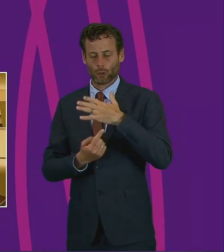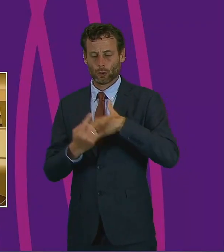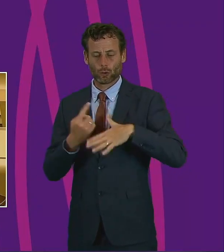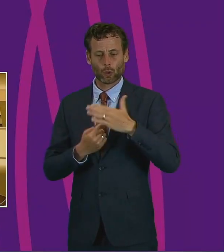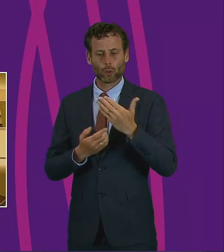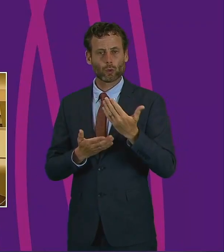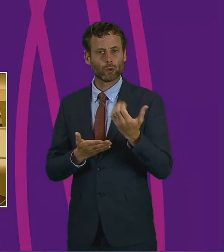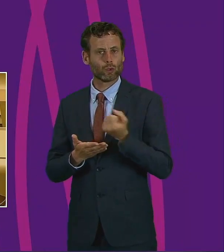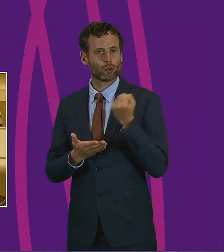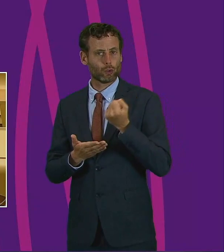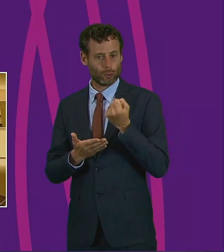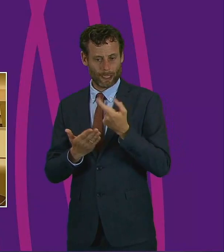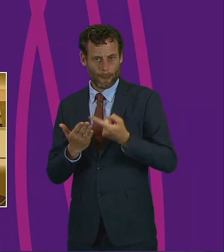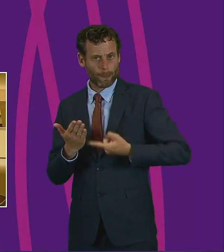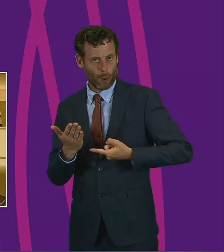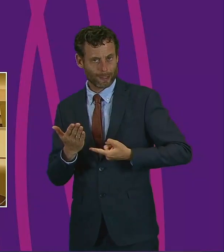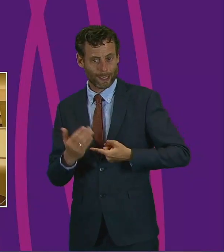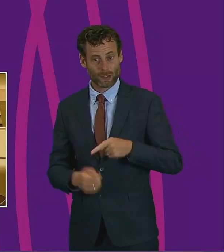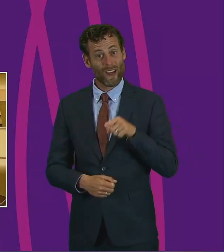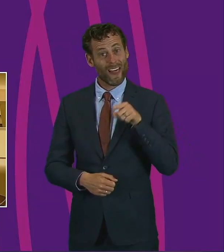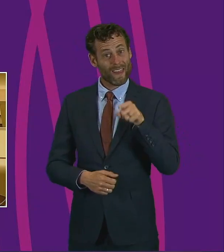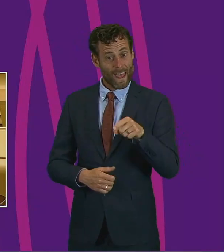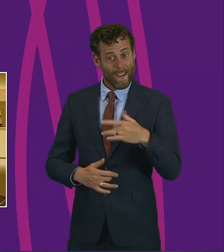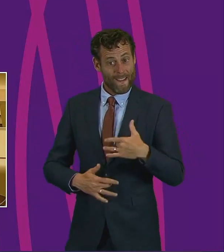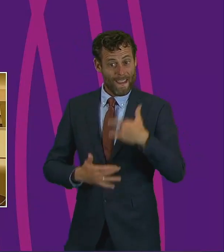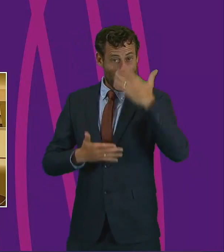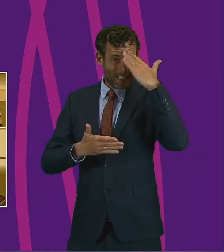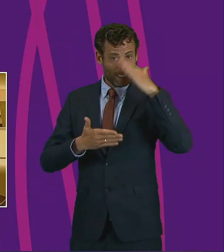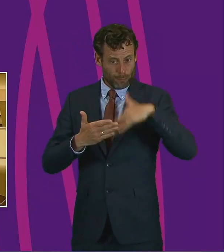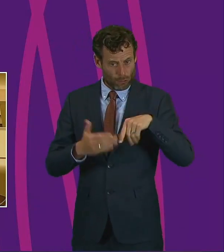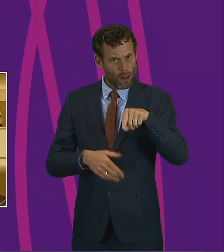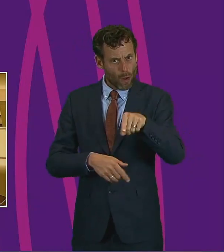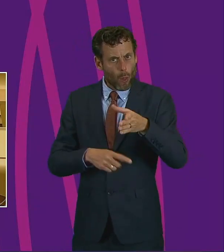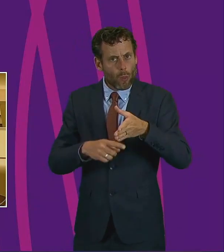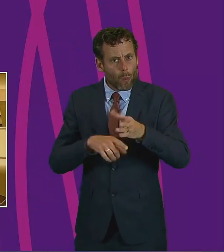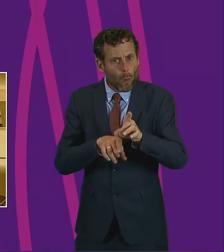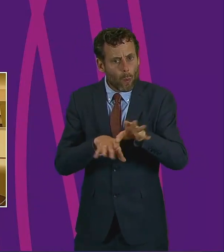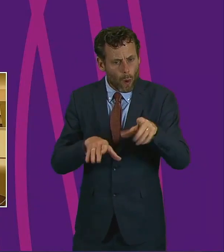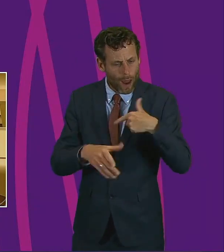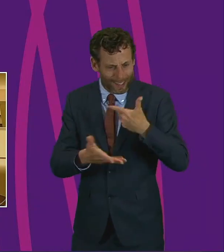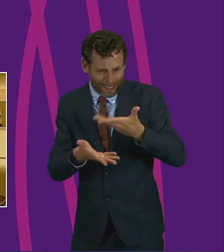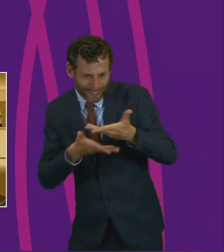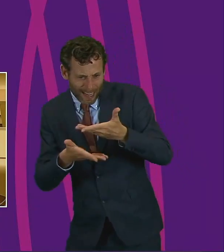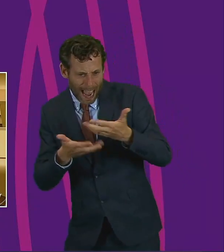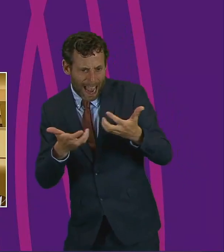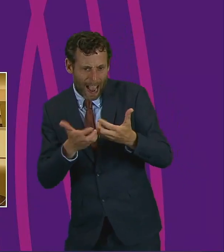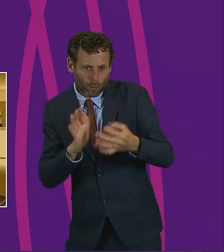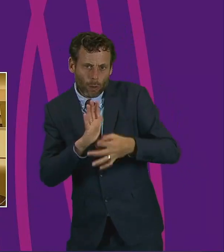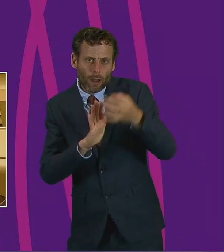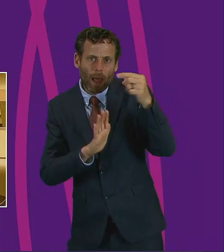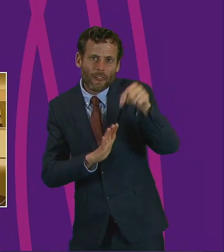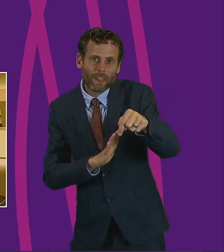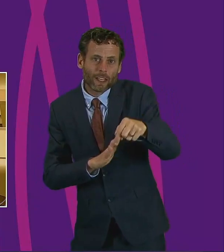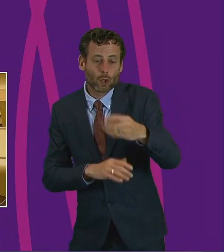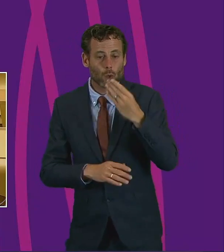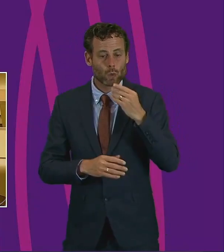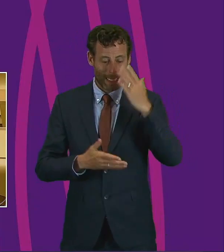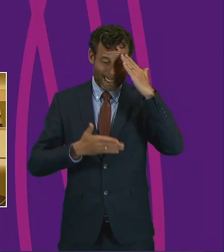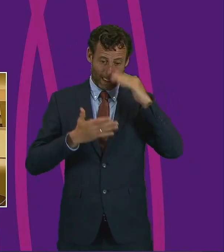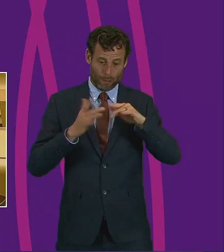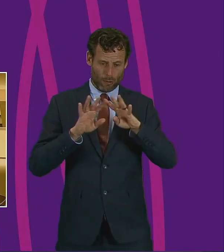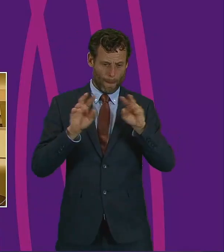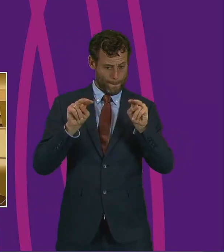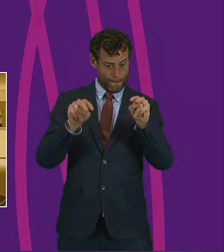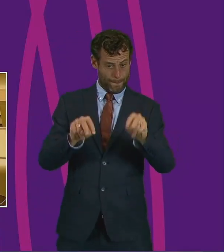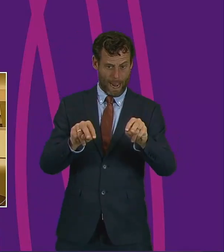people with lived experience having a real influence and we want to build on this and see how we can use the experience panels and indeed